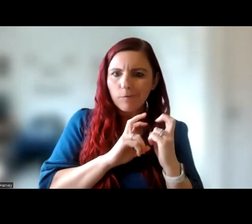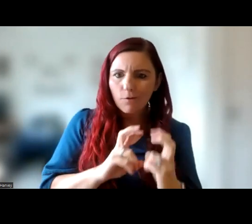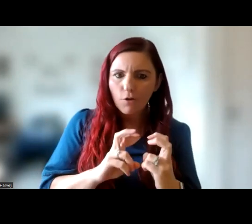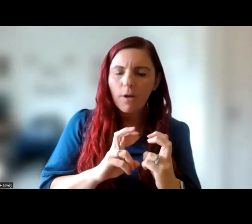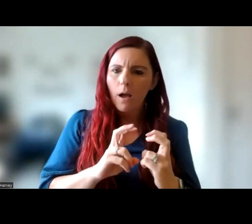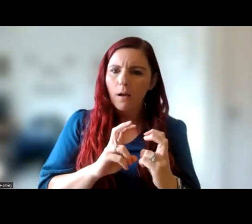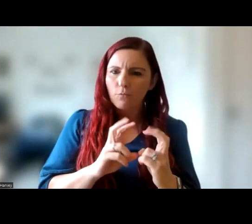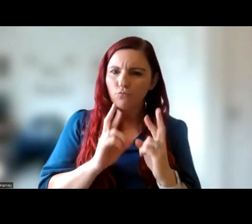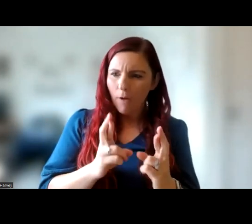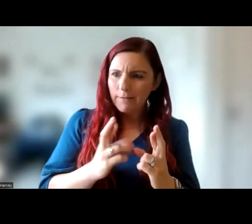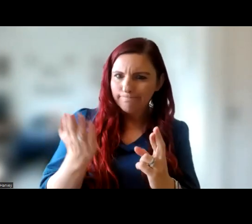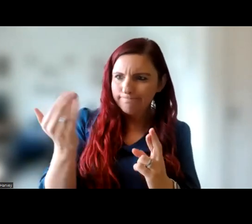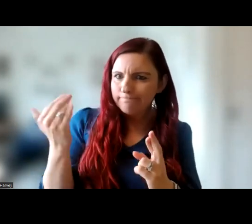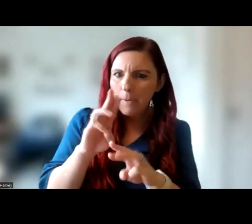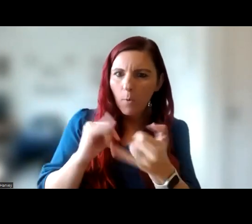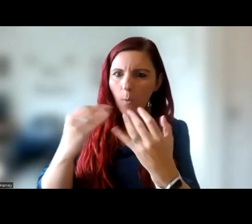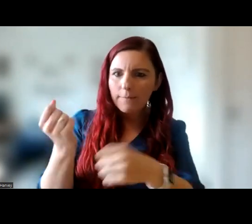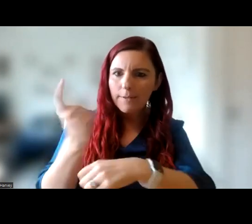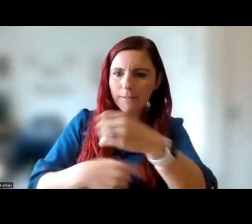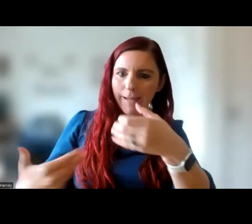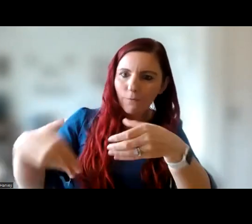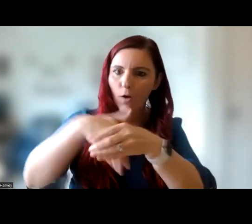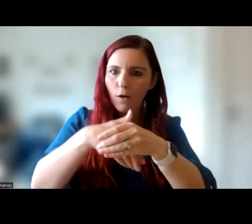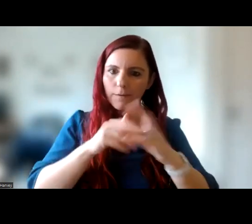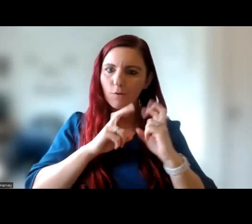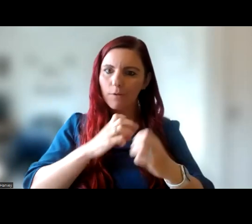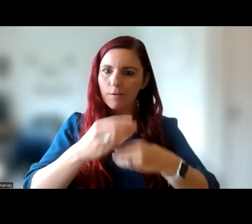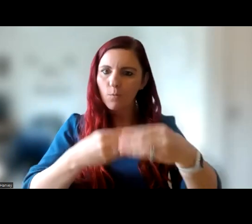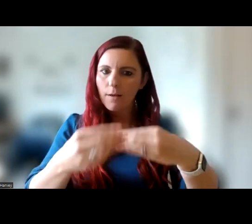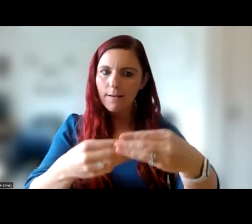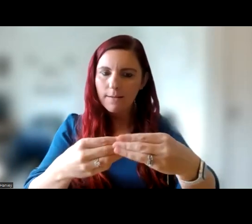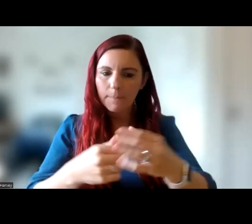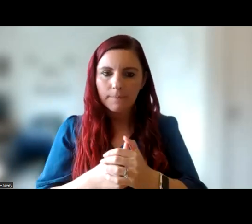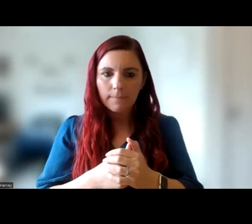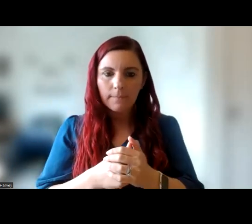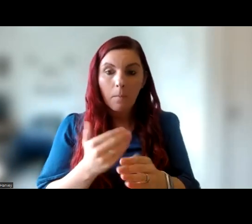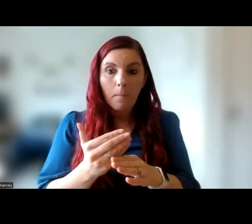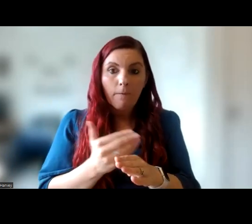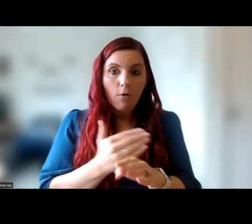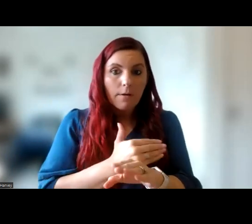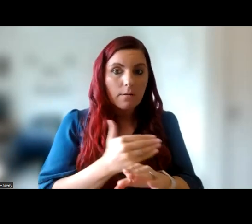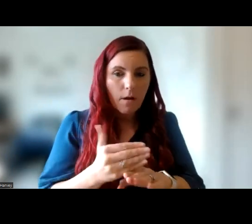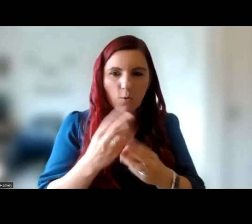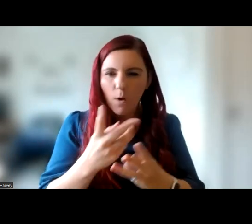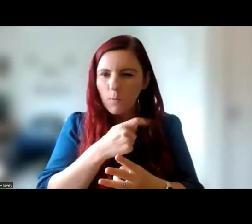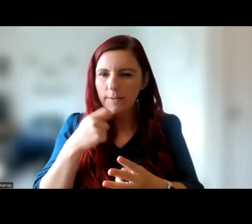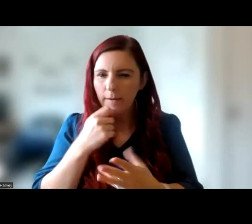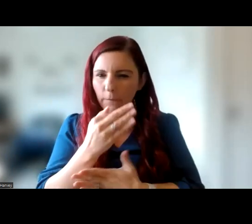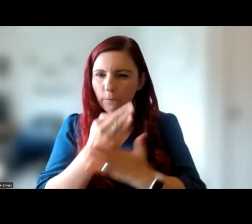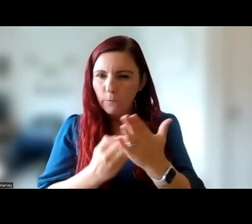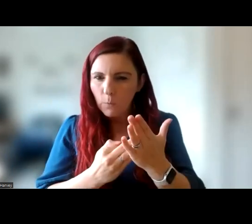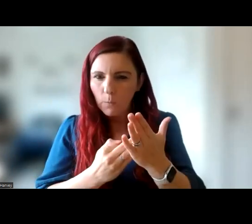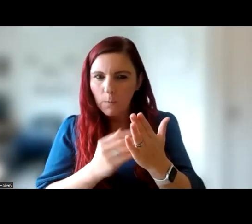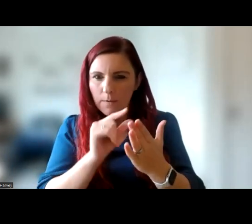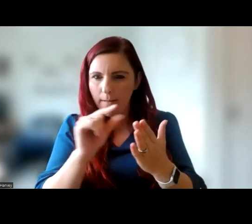with disabilities throughout the research process. Before going on, I just want to point out a few Zoom features.